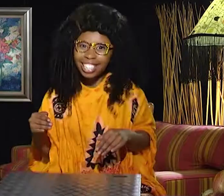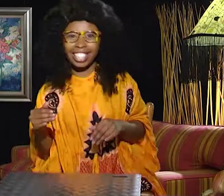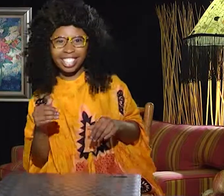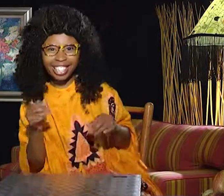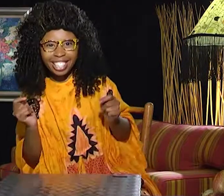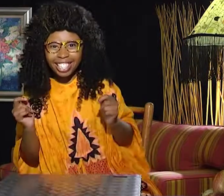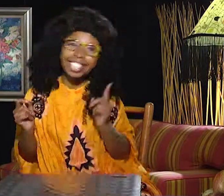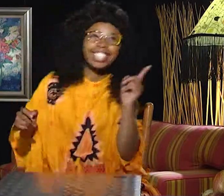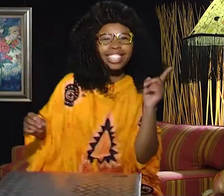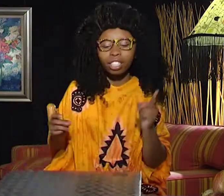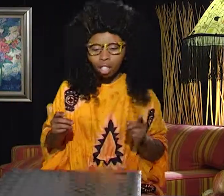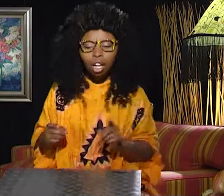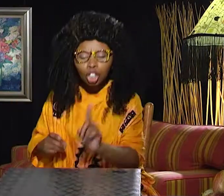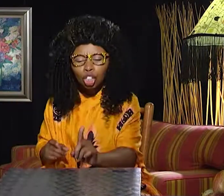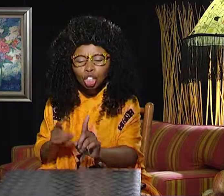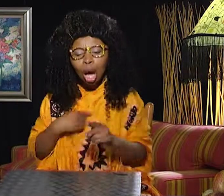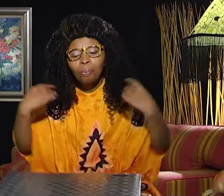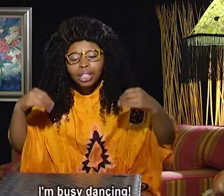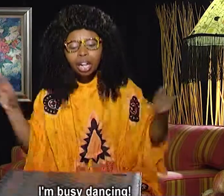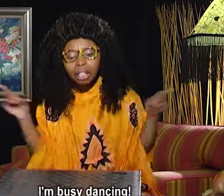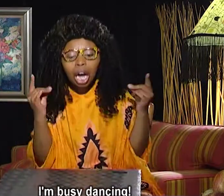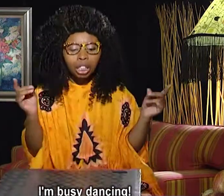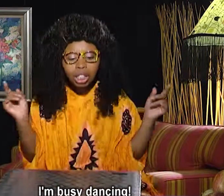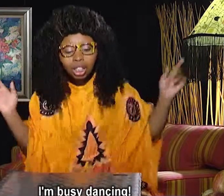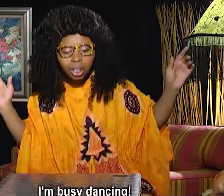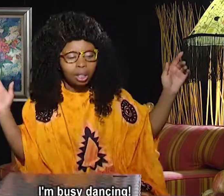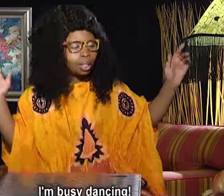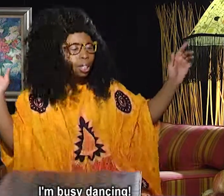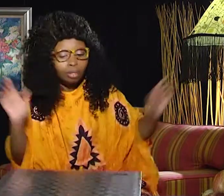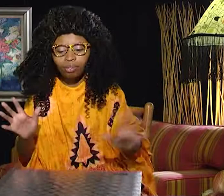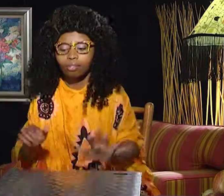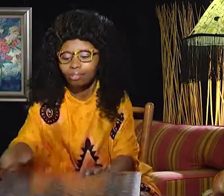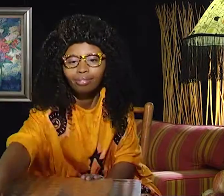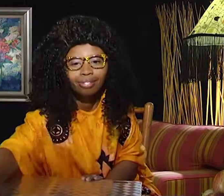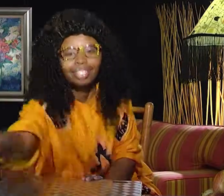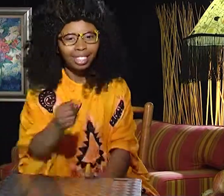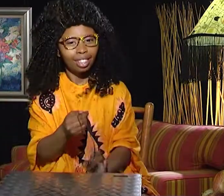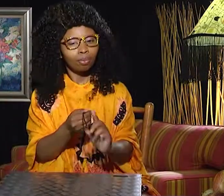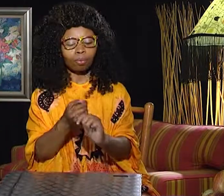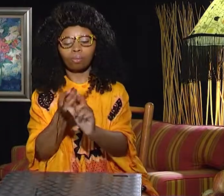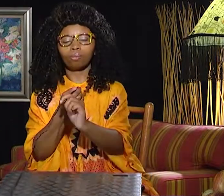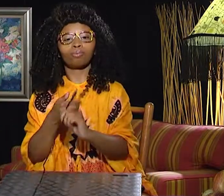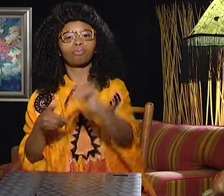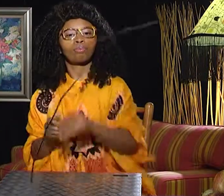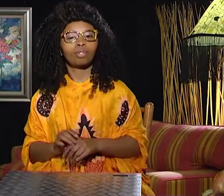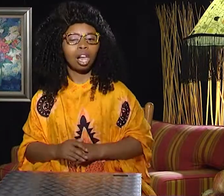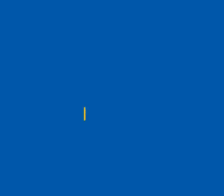Yeah? Yeah? Shhh! I'm busy dancing! busy! Shhh! Umm... Shhh!